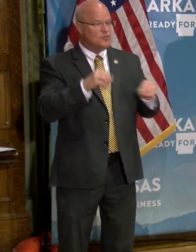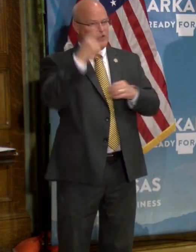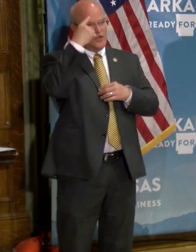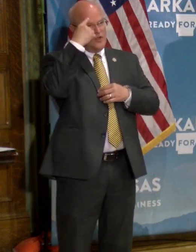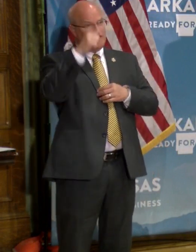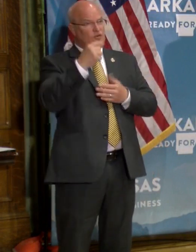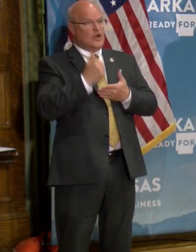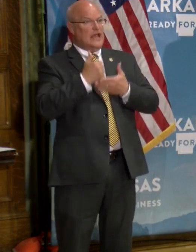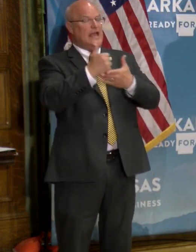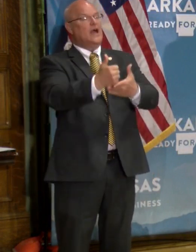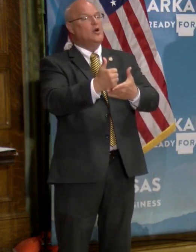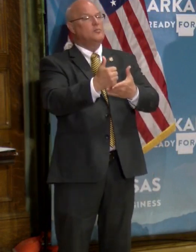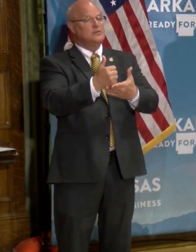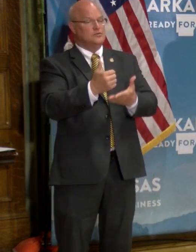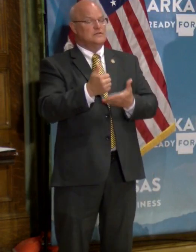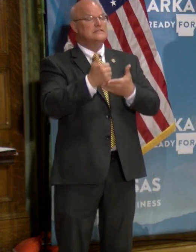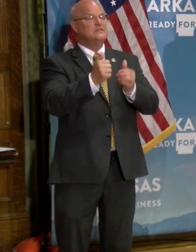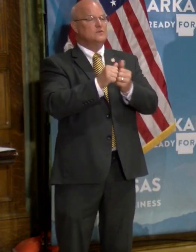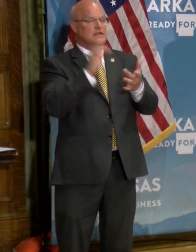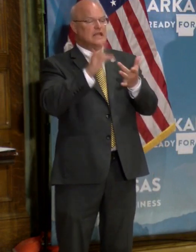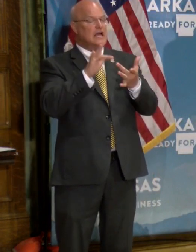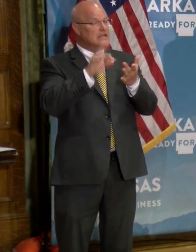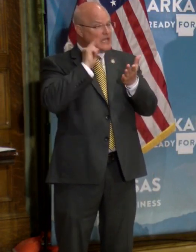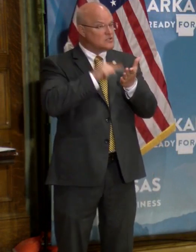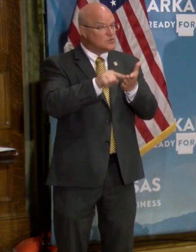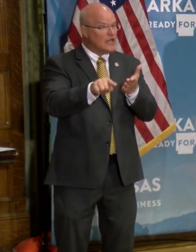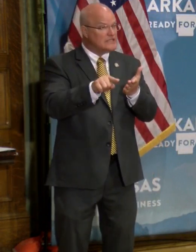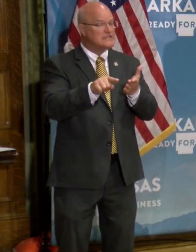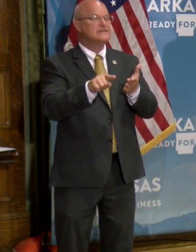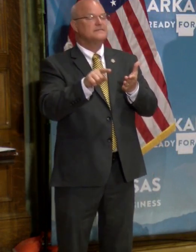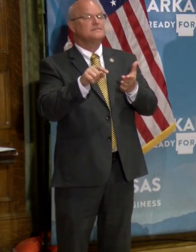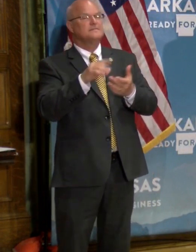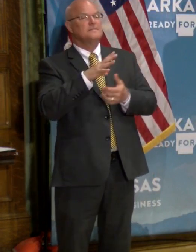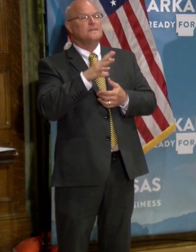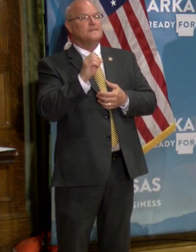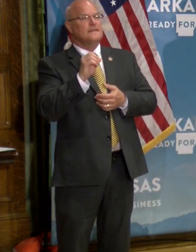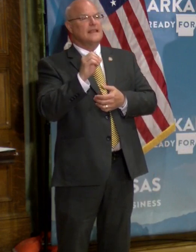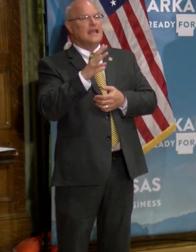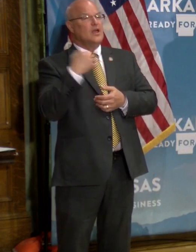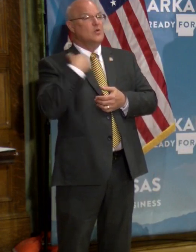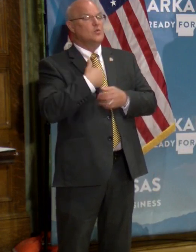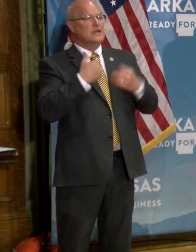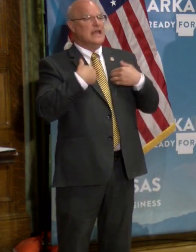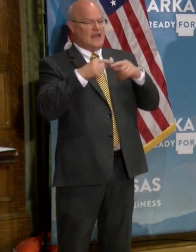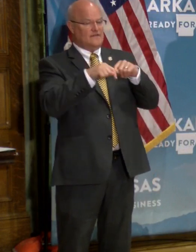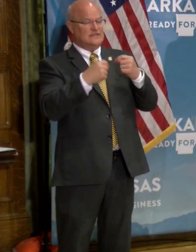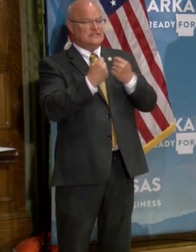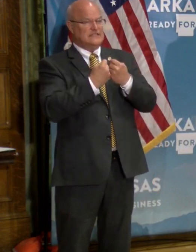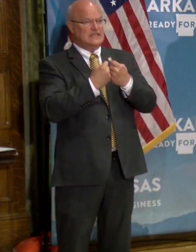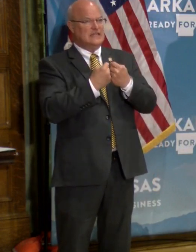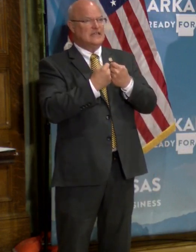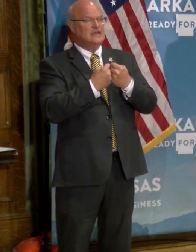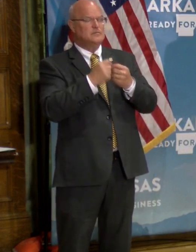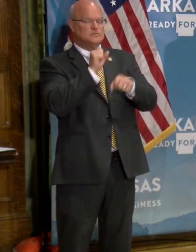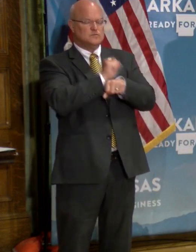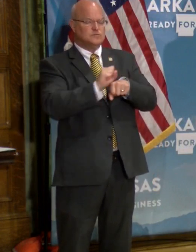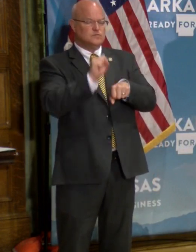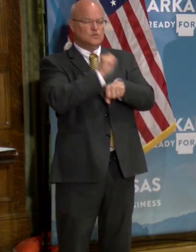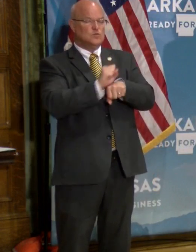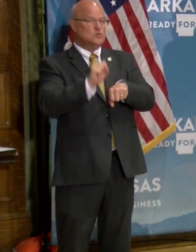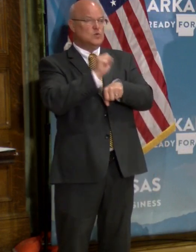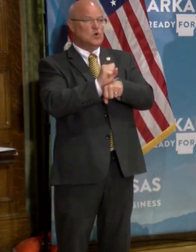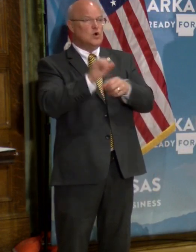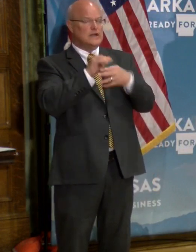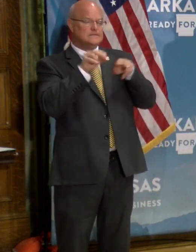for, uh, helping to, uh, assist with contact tracing, et cetera. Um, and, uh, we've got a team, an informatics working group, uh,